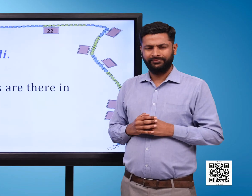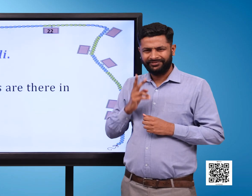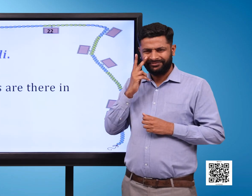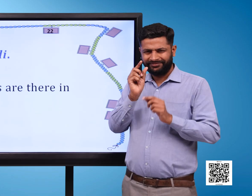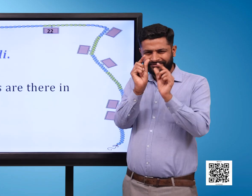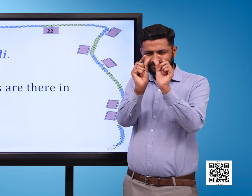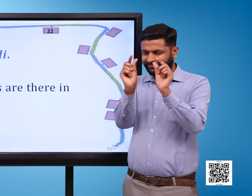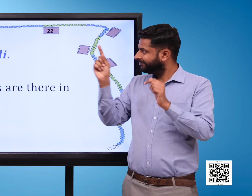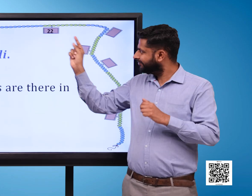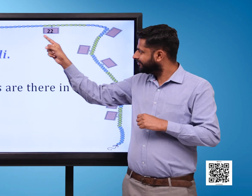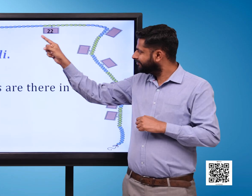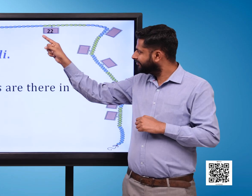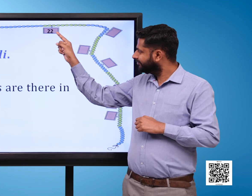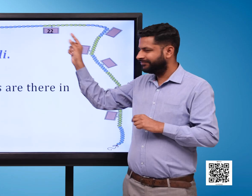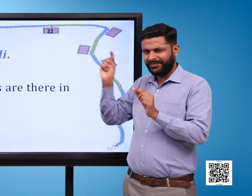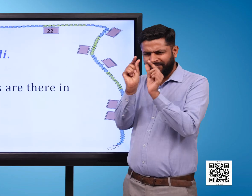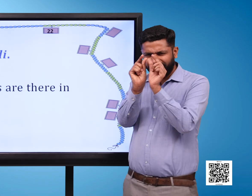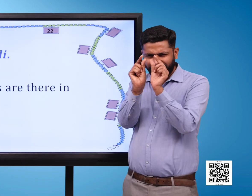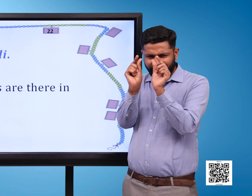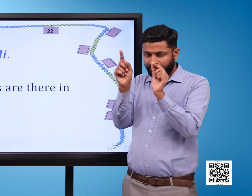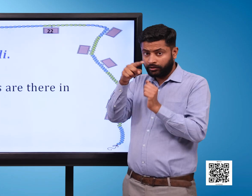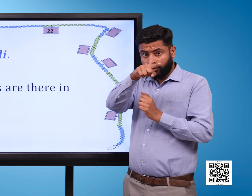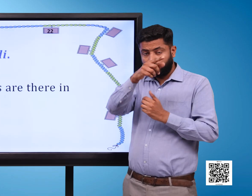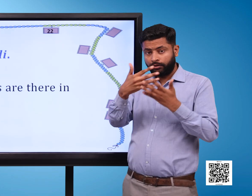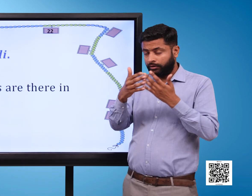How many beads are there in Ginladi? Blank